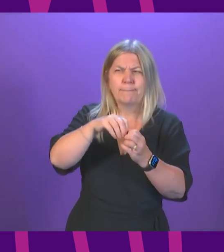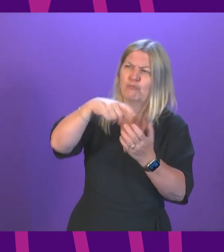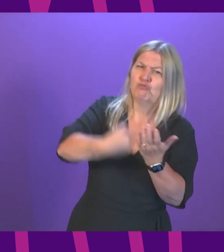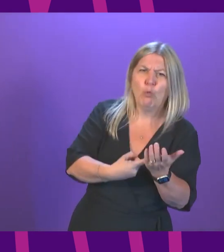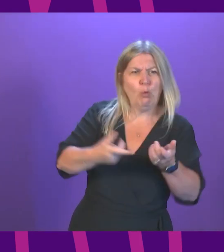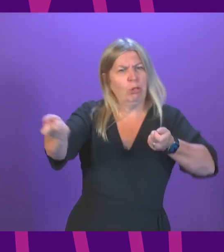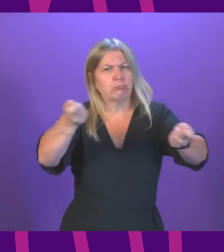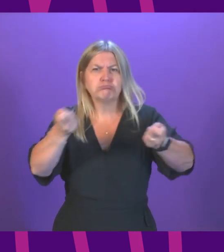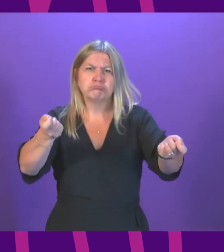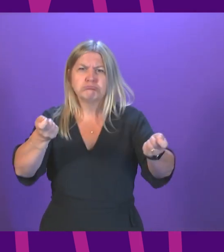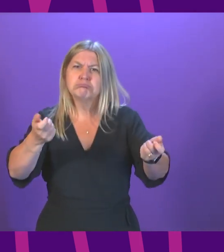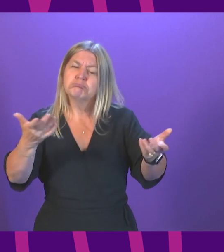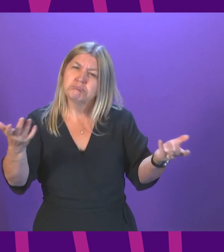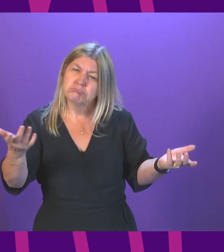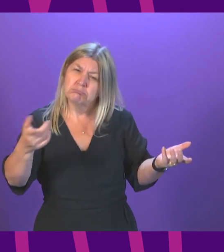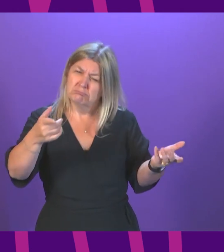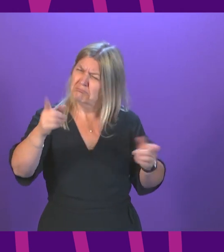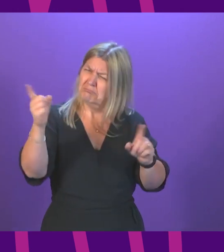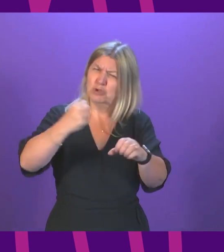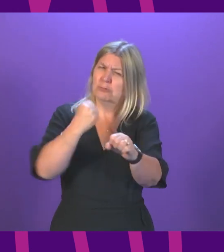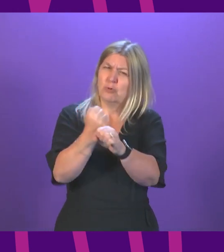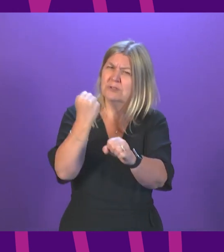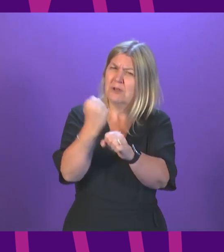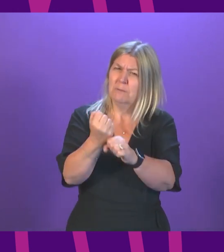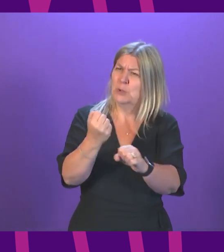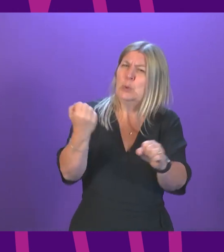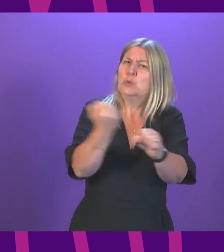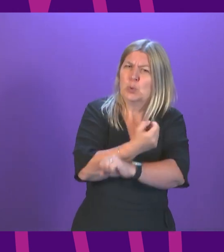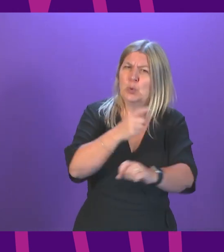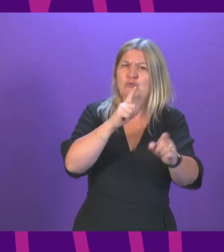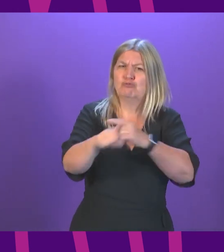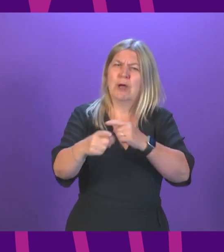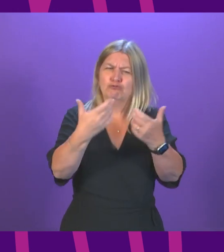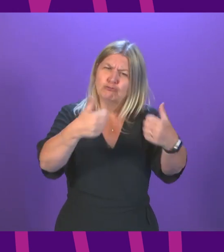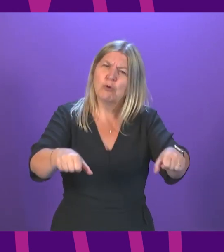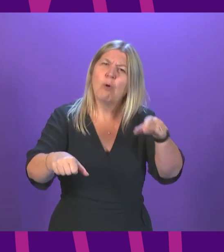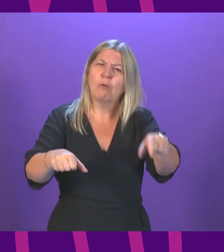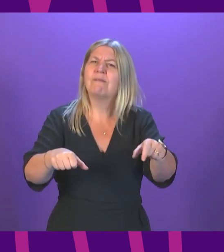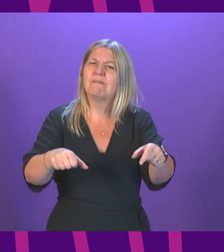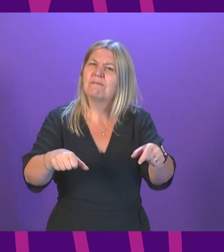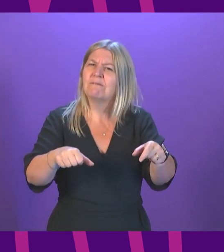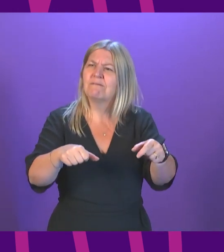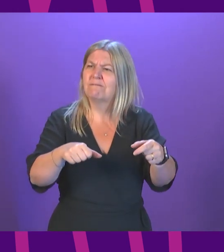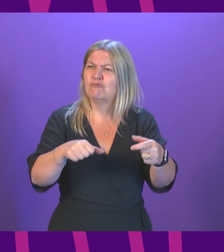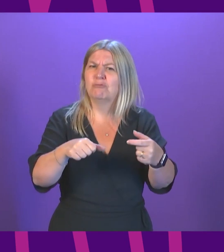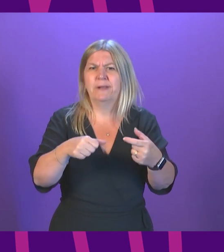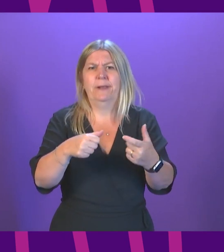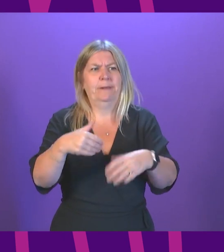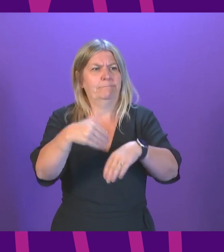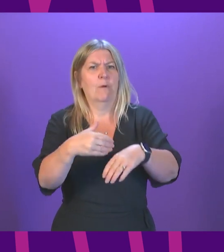is doing about this attack on democracy? First Minister. Well firstly,